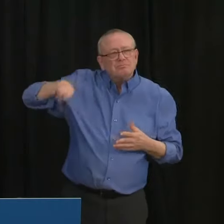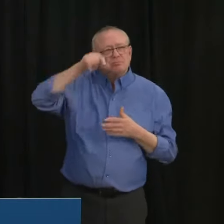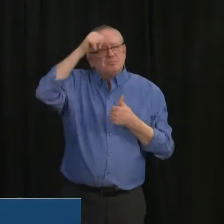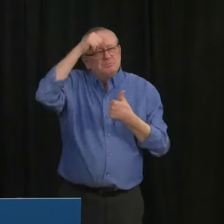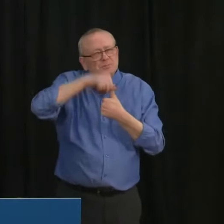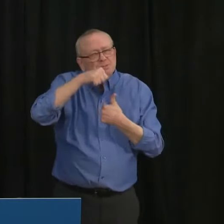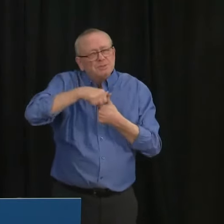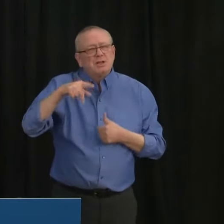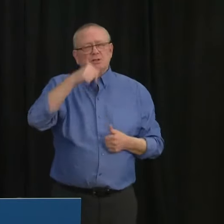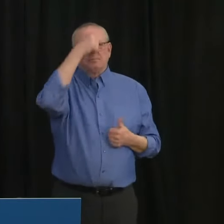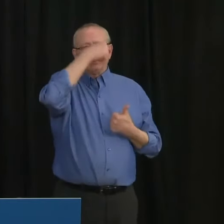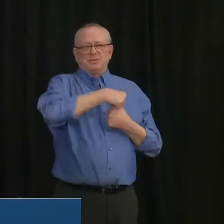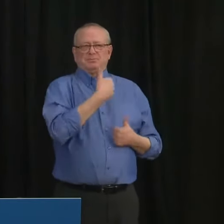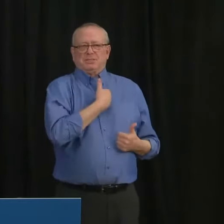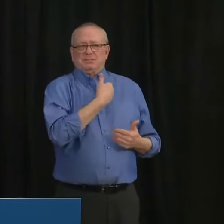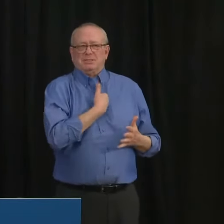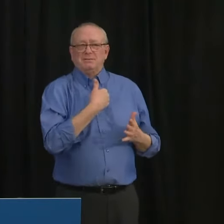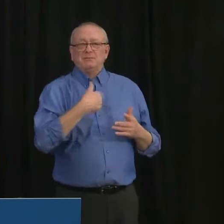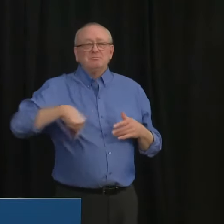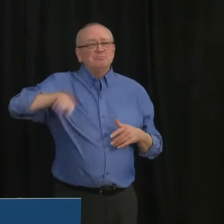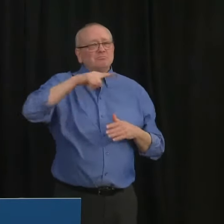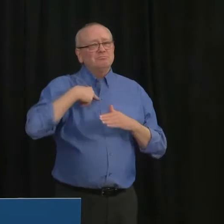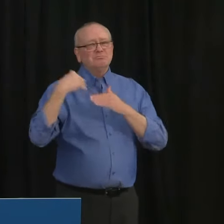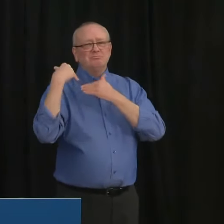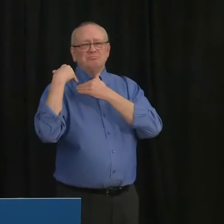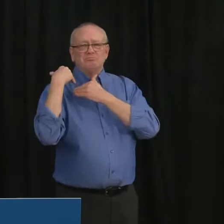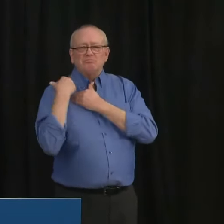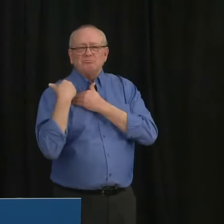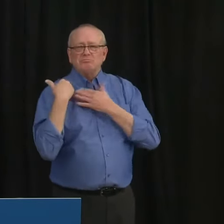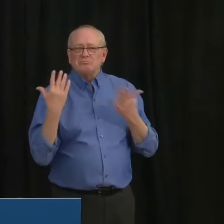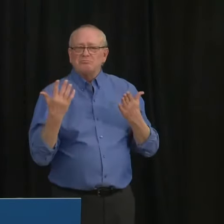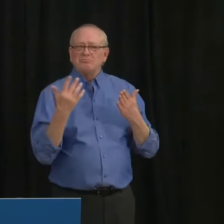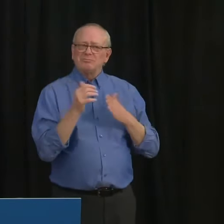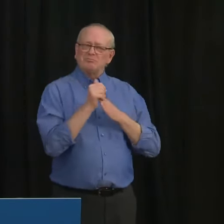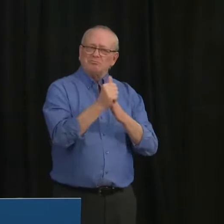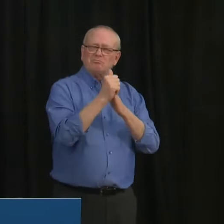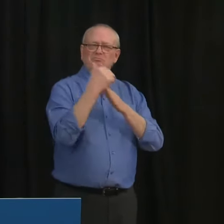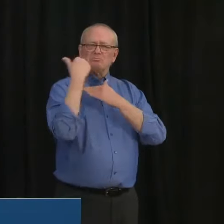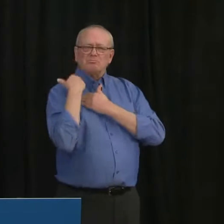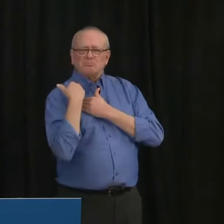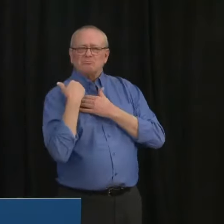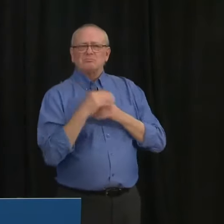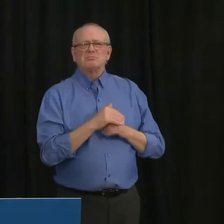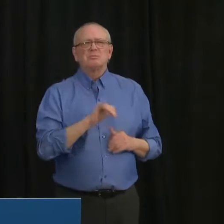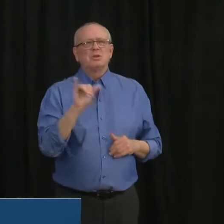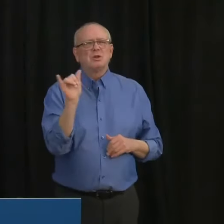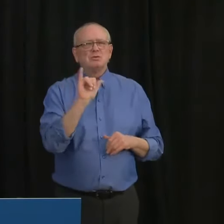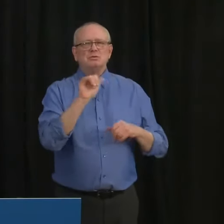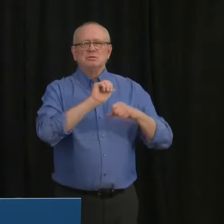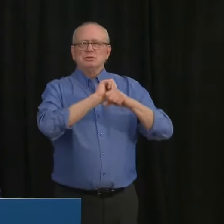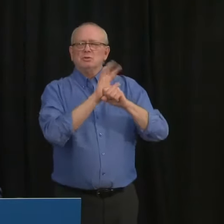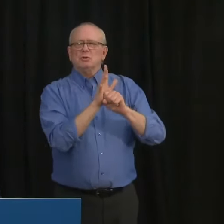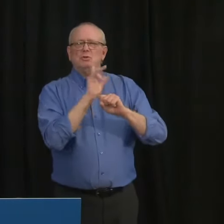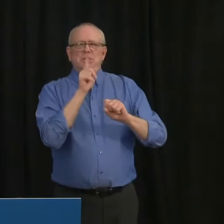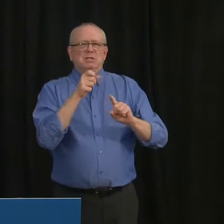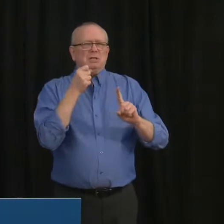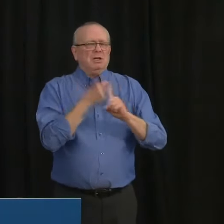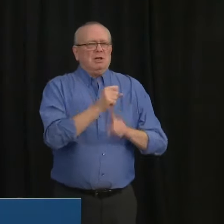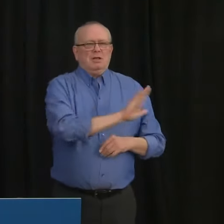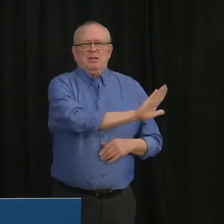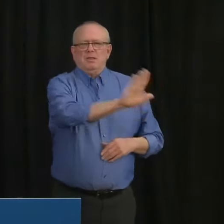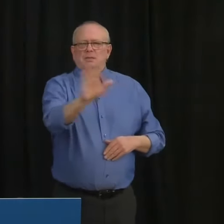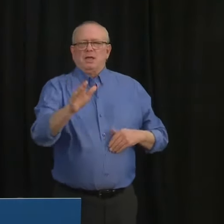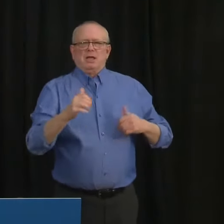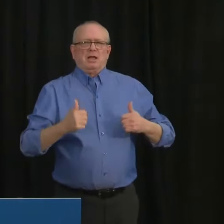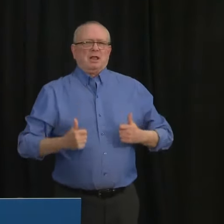this time of the profound human impact of this crisis and of our decisions. One letter came from a